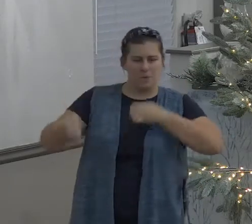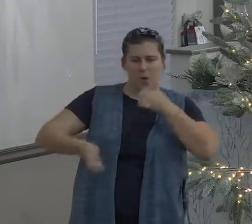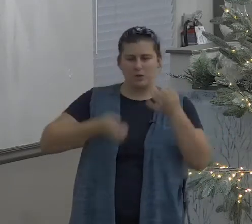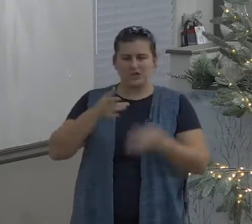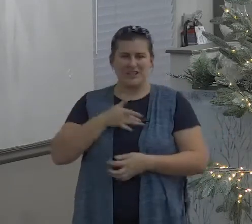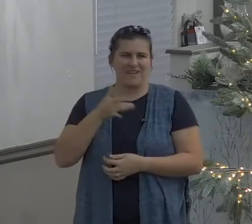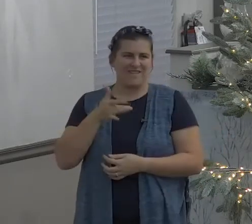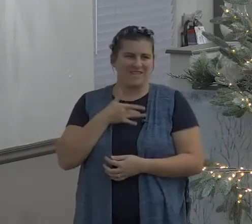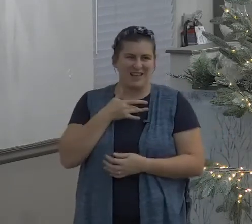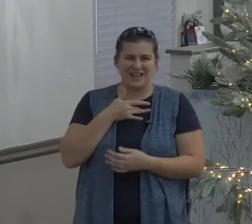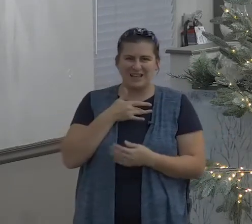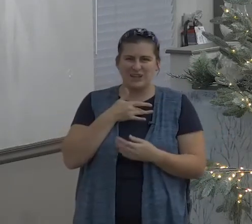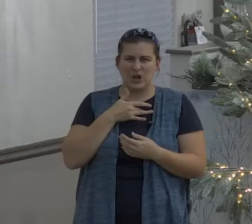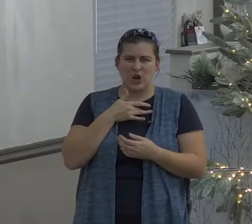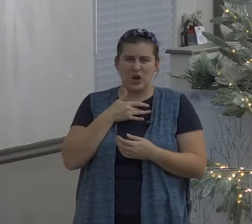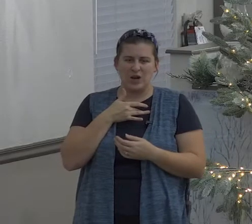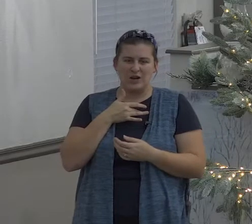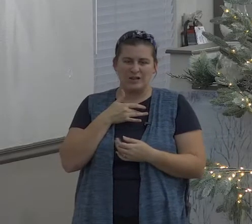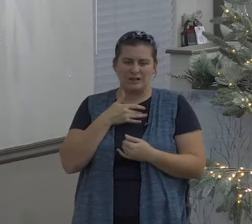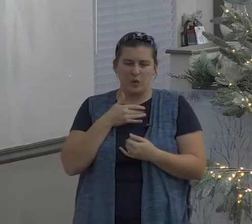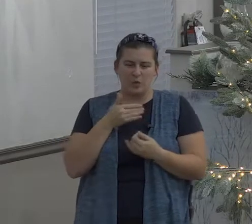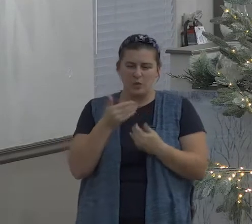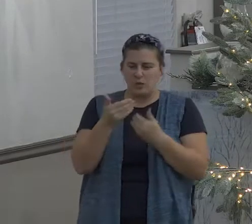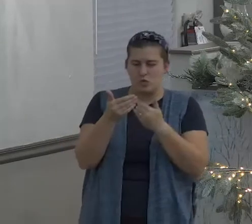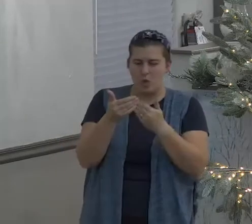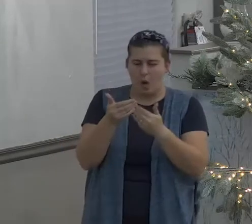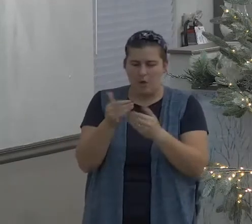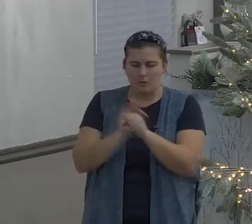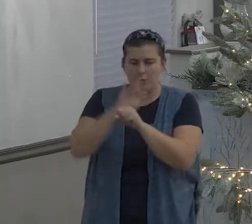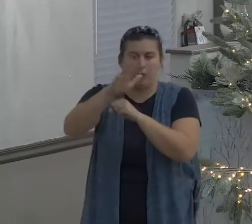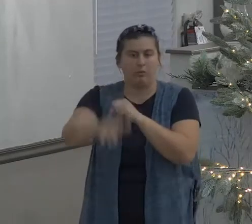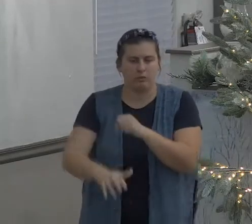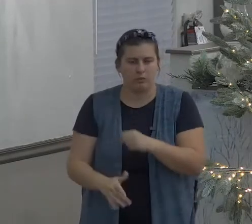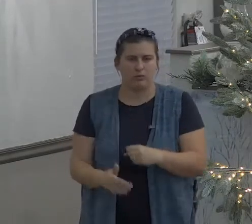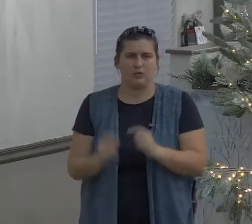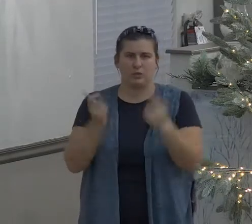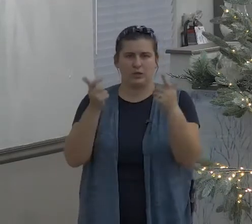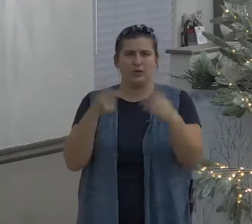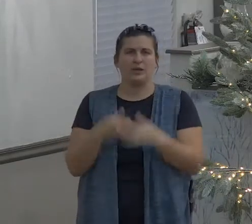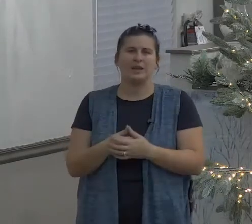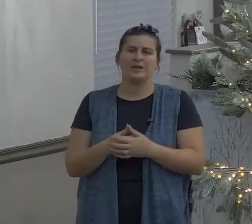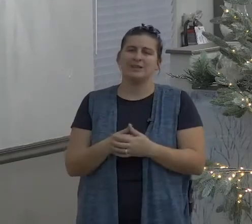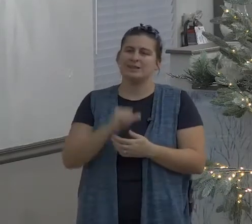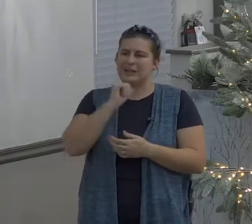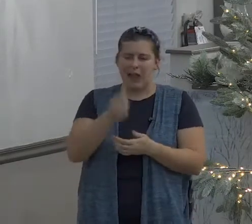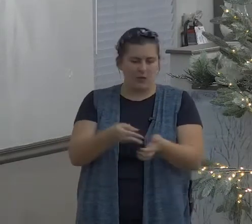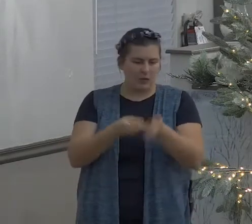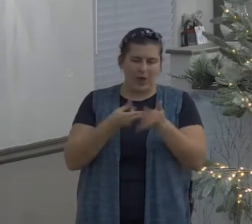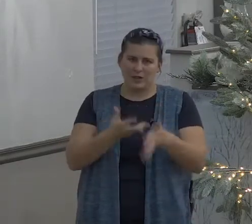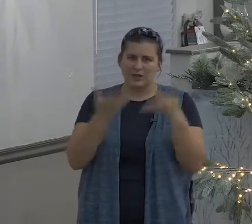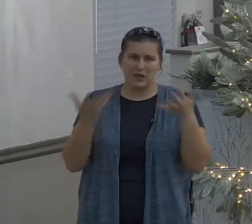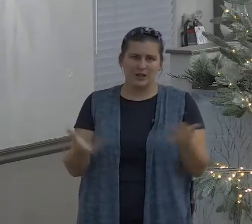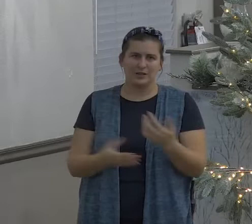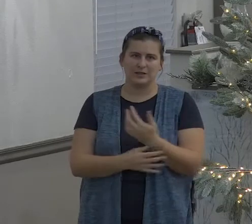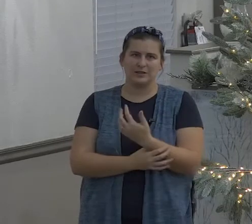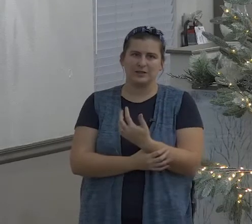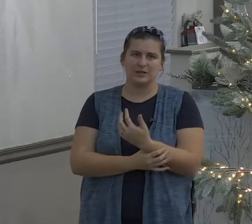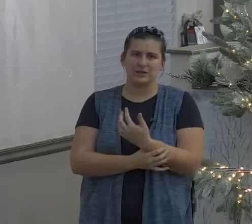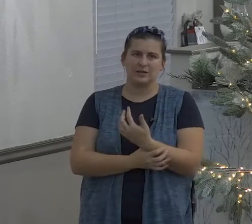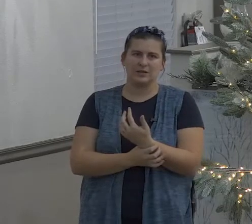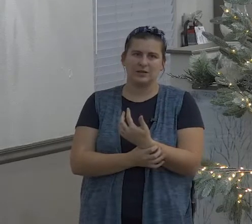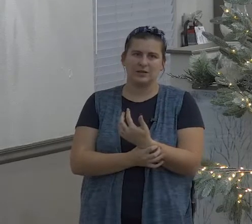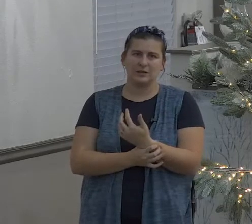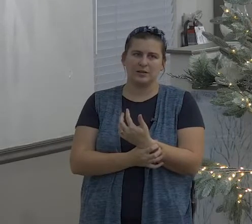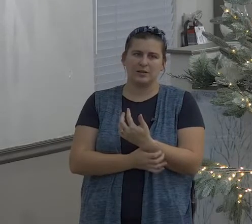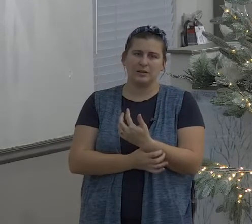and everybody's got a short fuse it seems like in our culture today and it seems like everybody's emotions and feelings